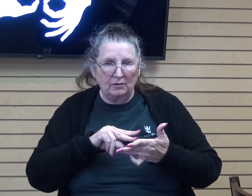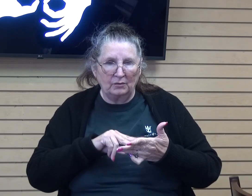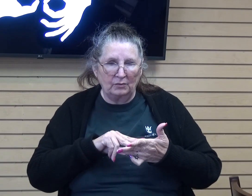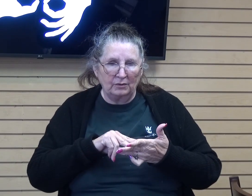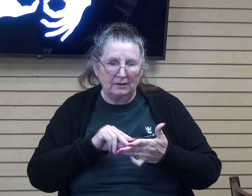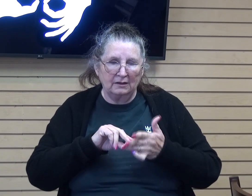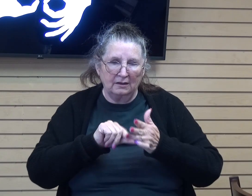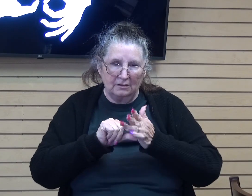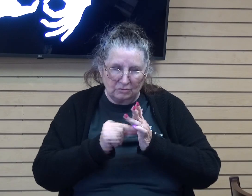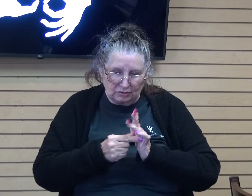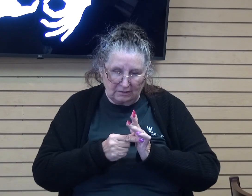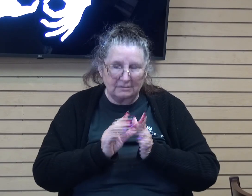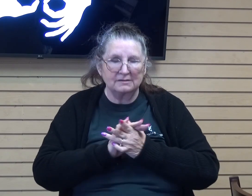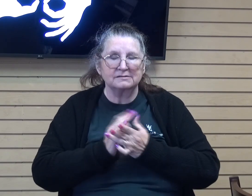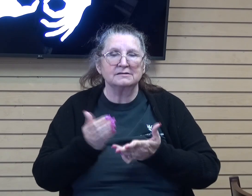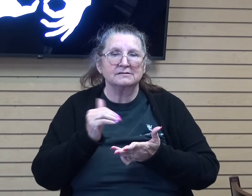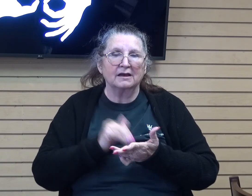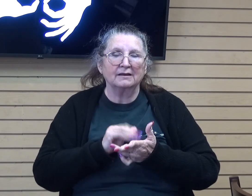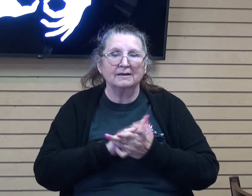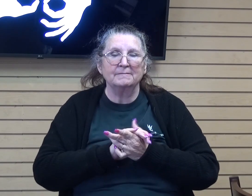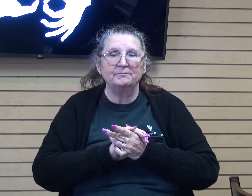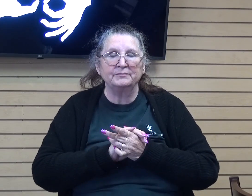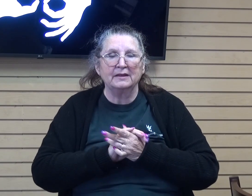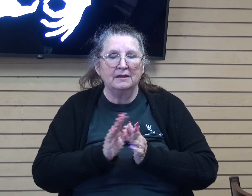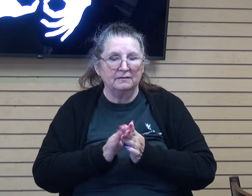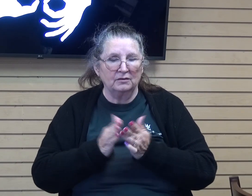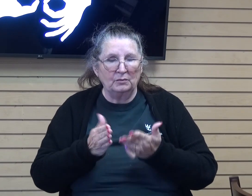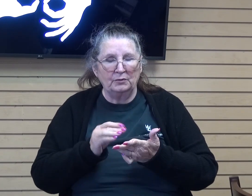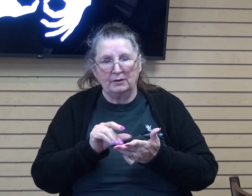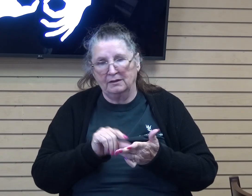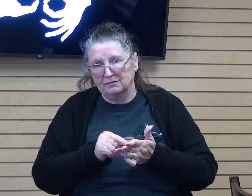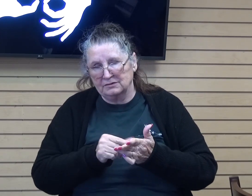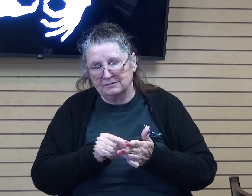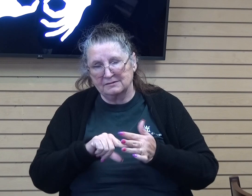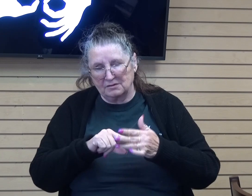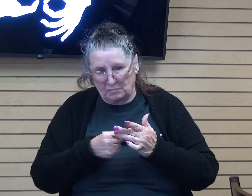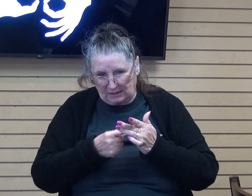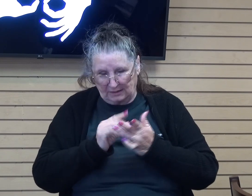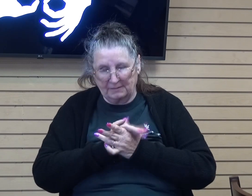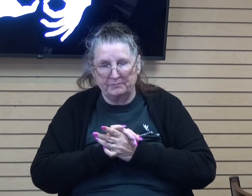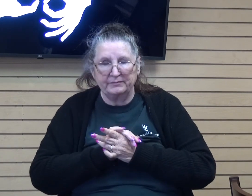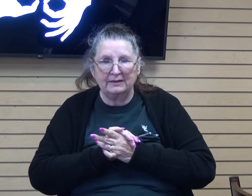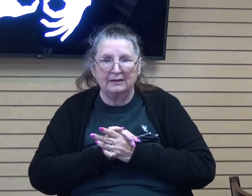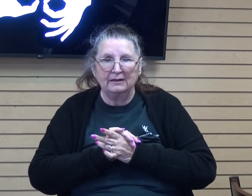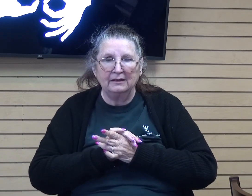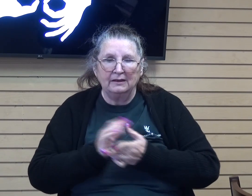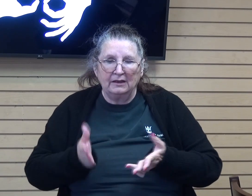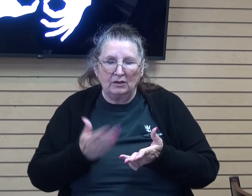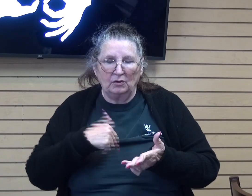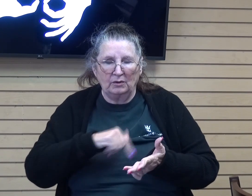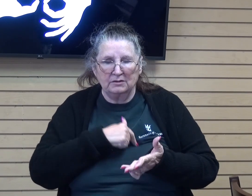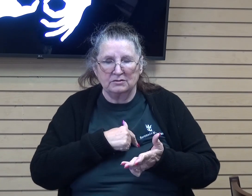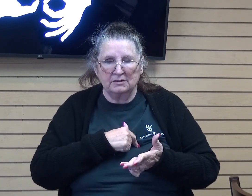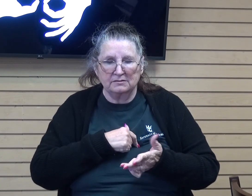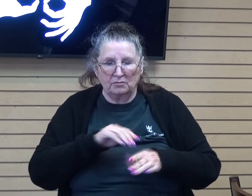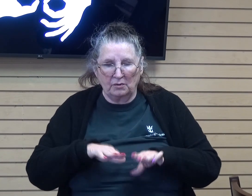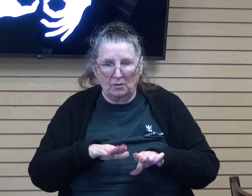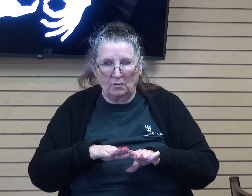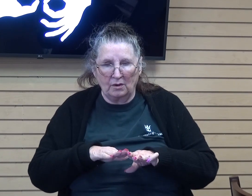of Genesis, or even it's just the whole book of Genesis, the beginning. And it just encourages us as we walk. It's so relevant